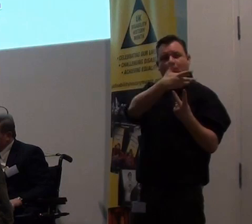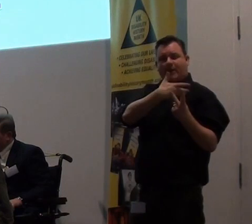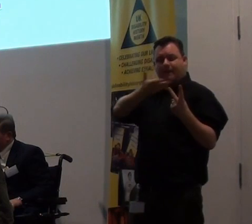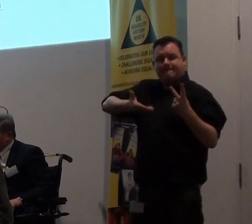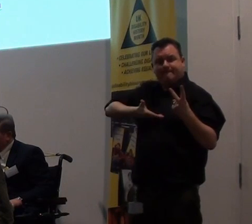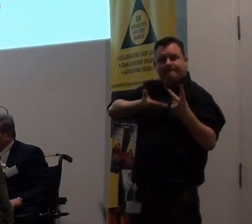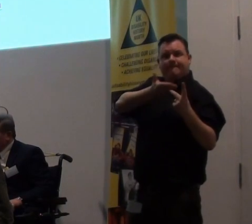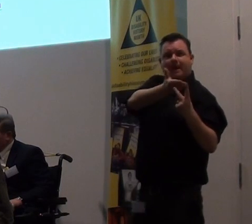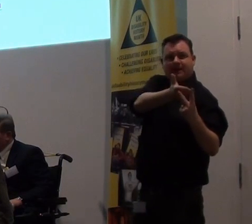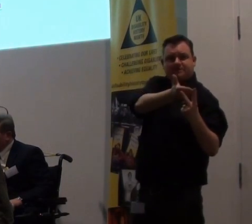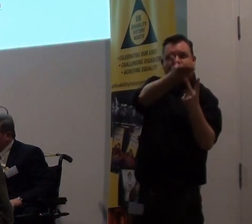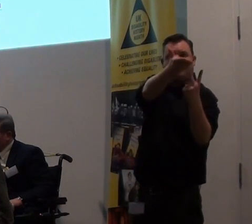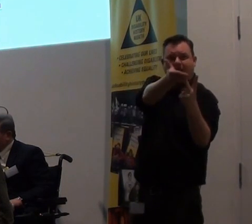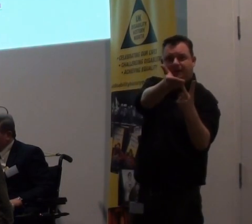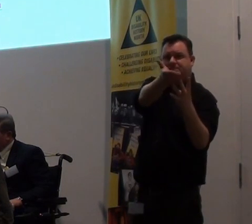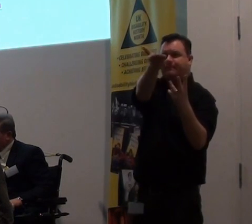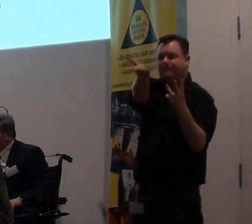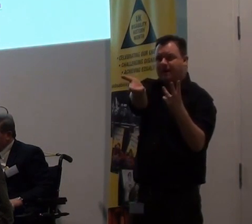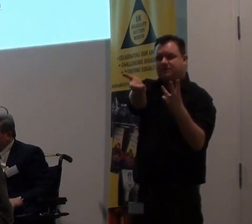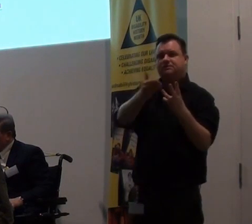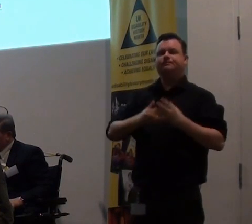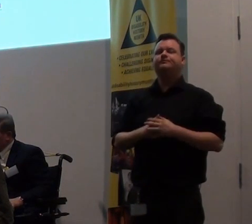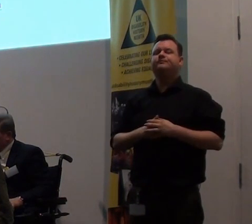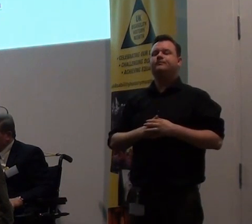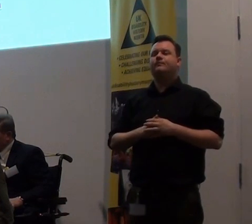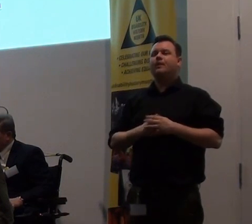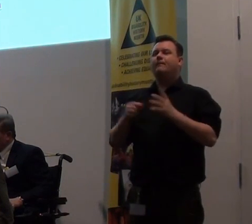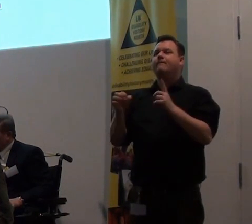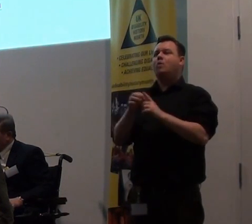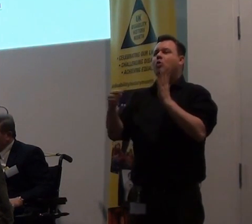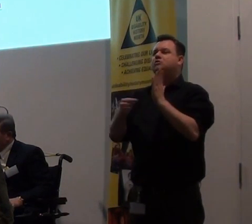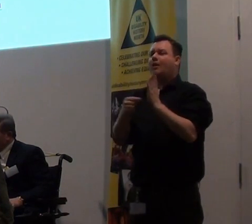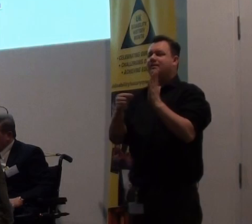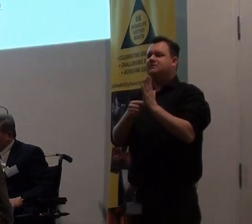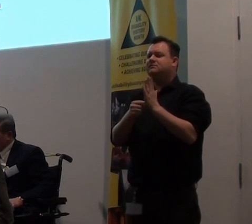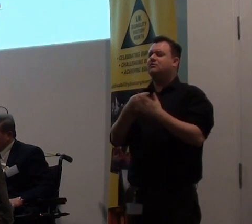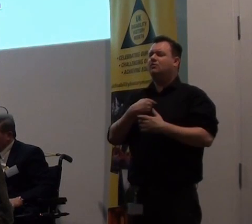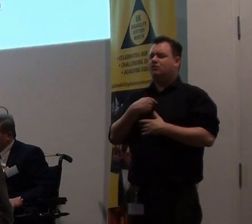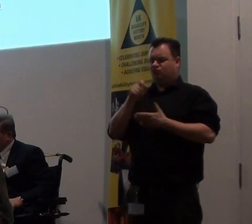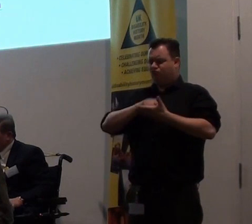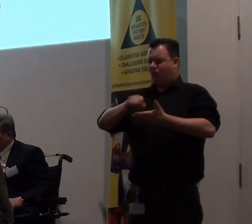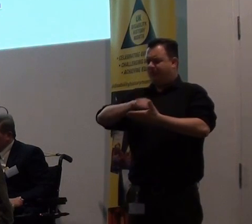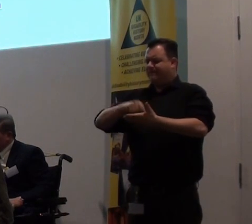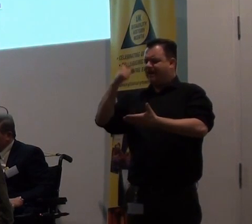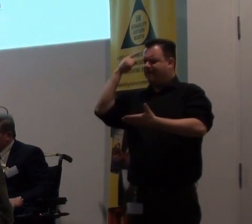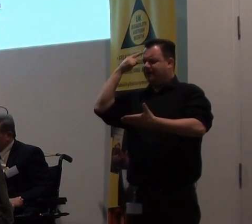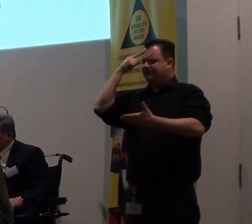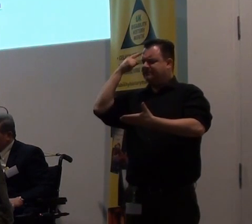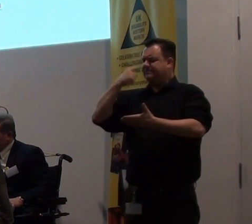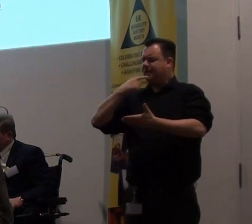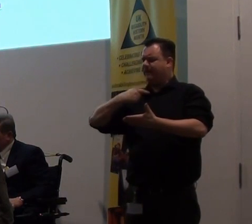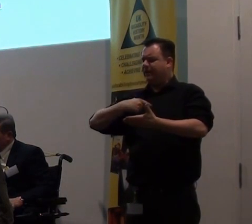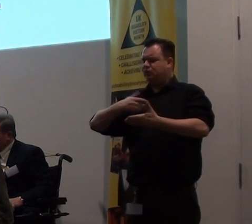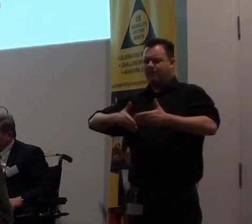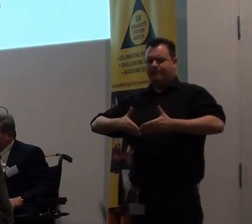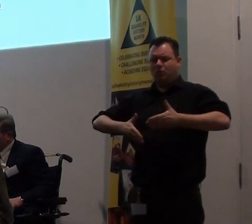Nearly a century later, Paul Thomas wrote, My mind does excel, my mind instructs me to move,